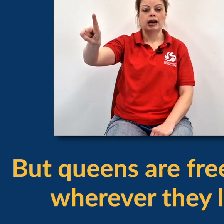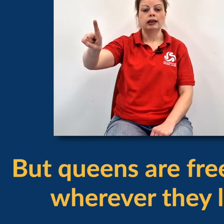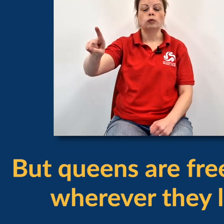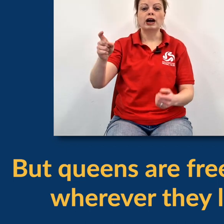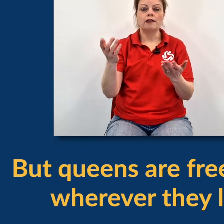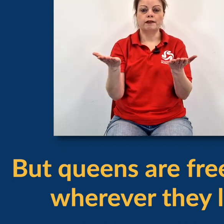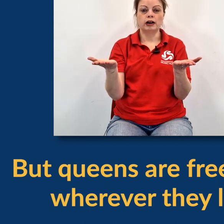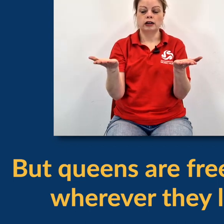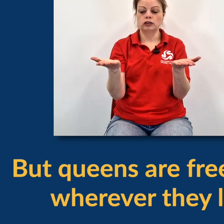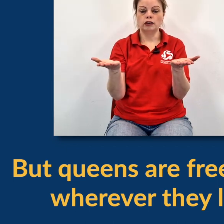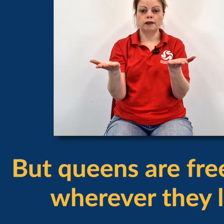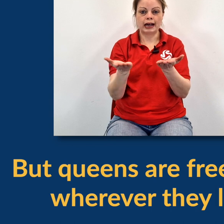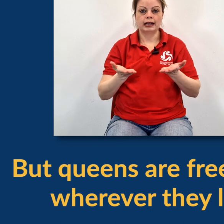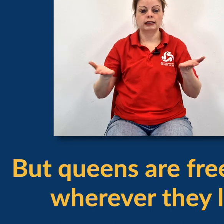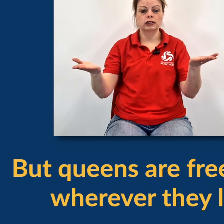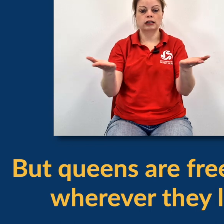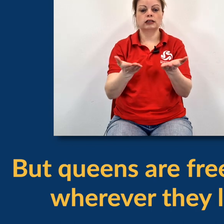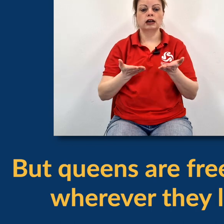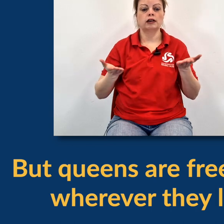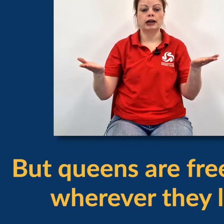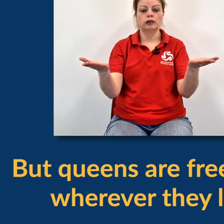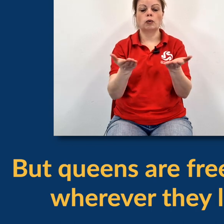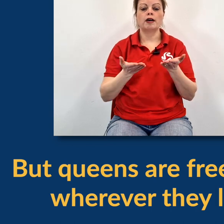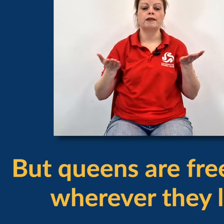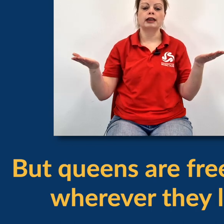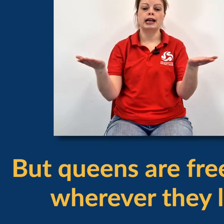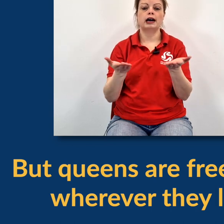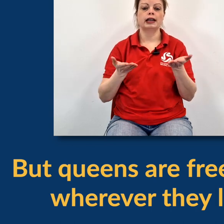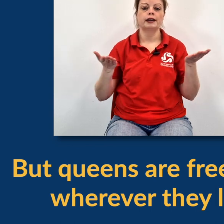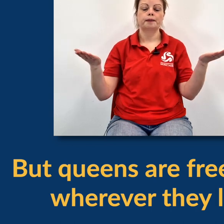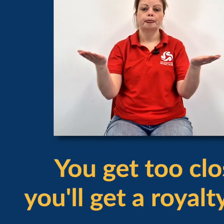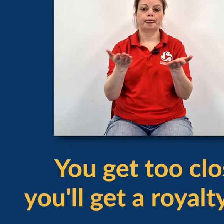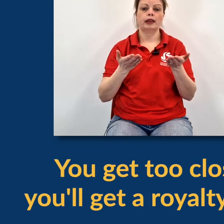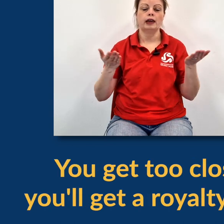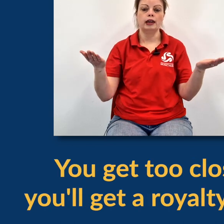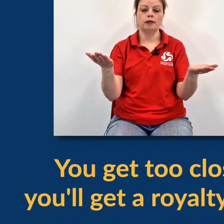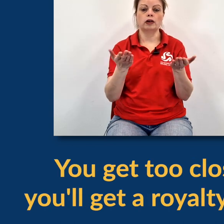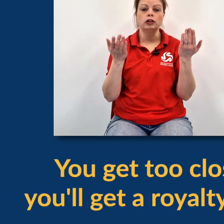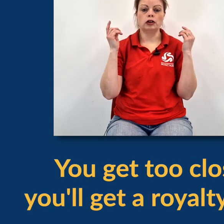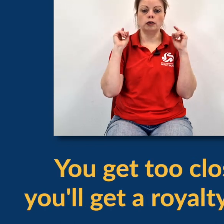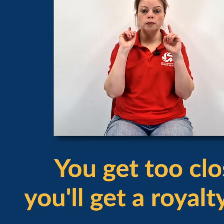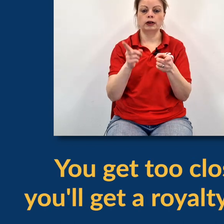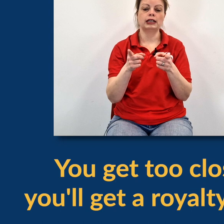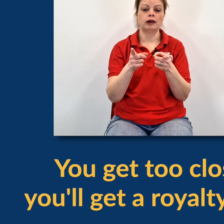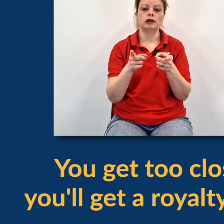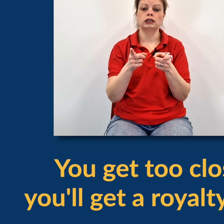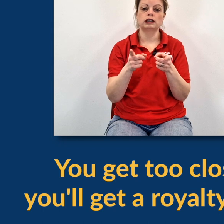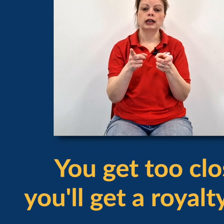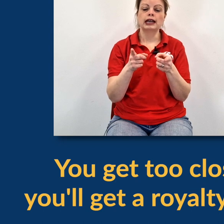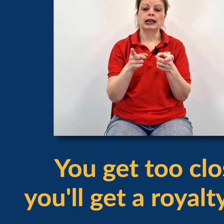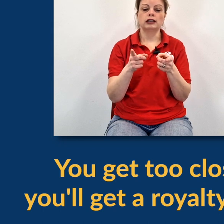and then wherever, two flat hands, they're just going to circle around wherever they like. Okay, then we've got you pointing